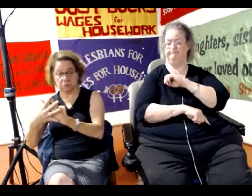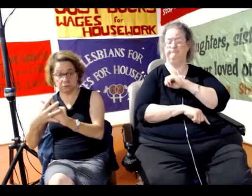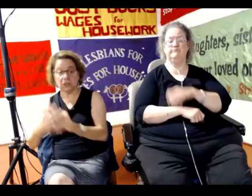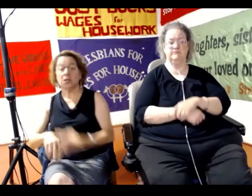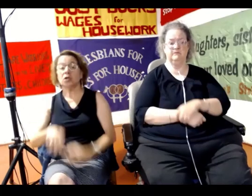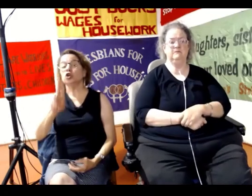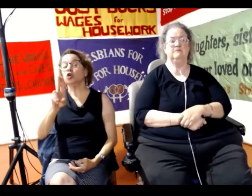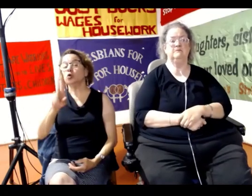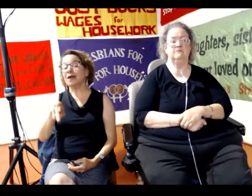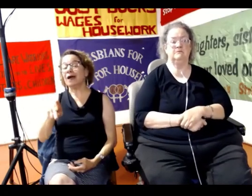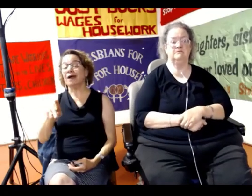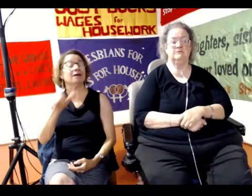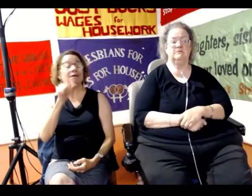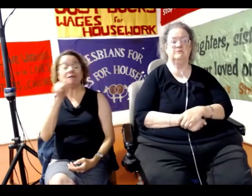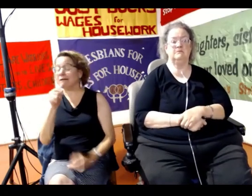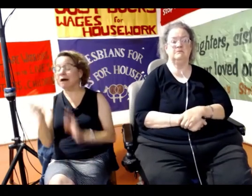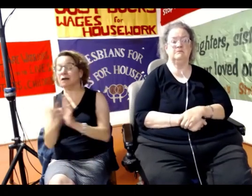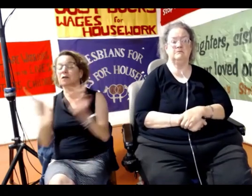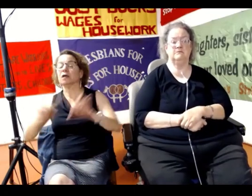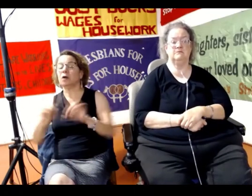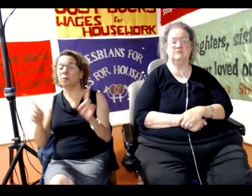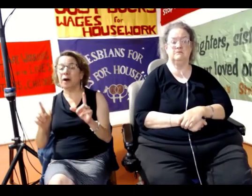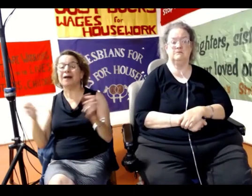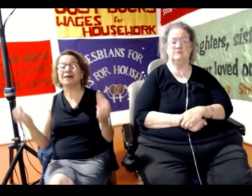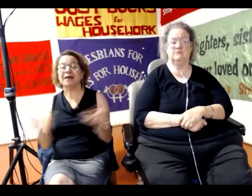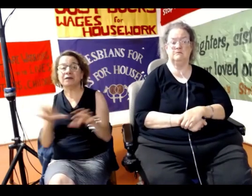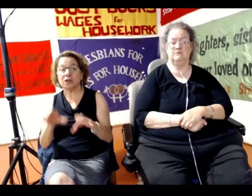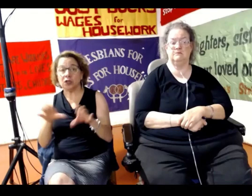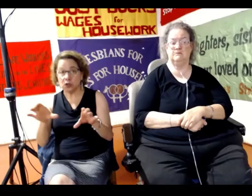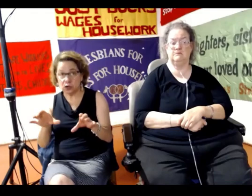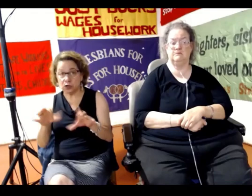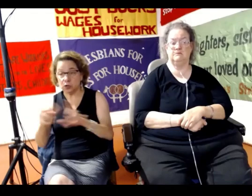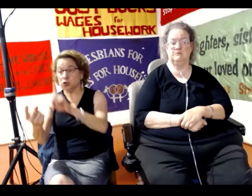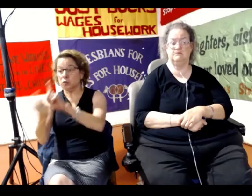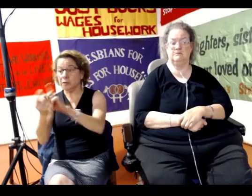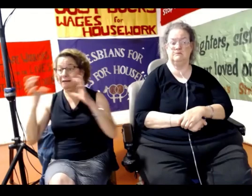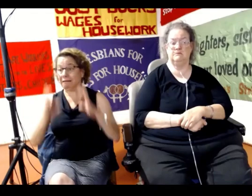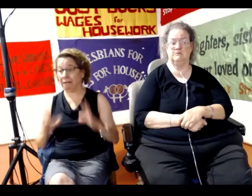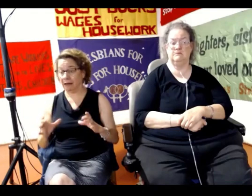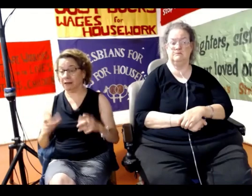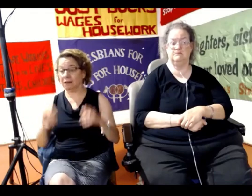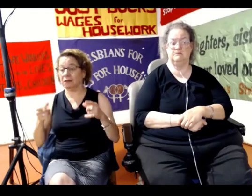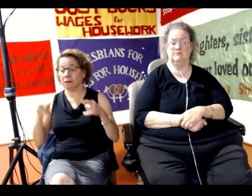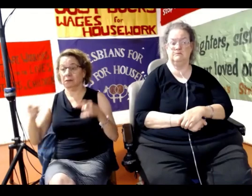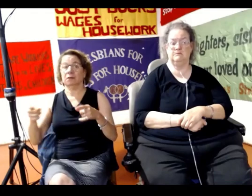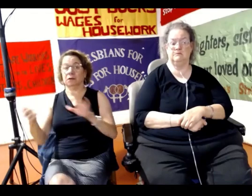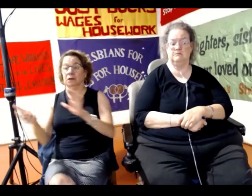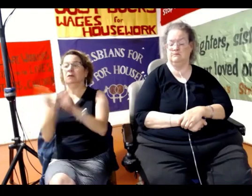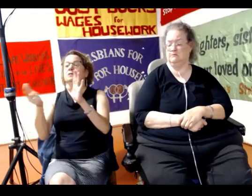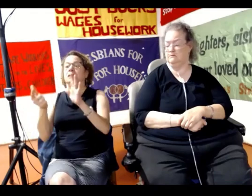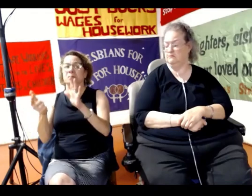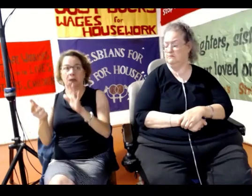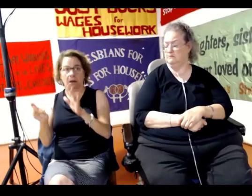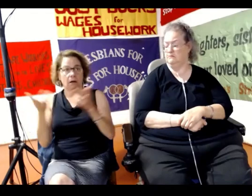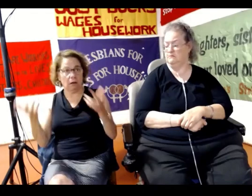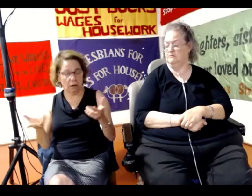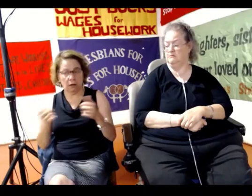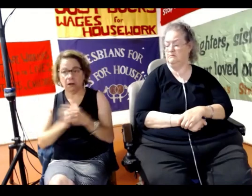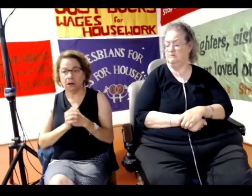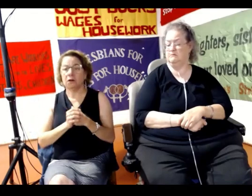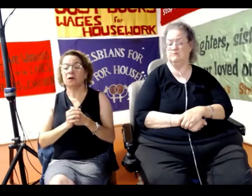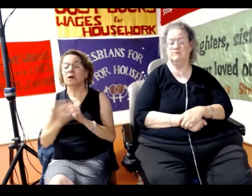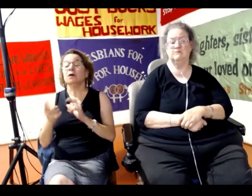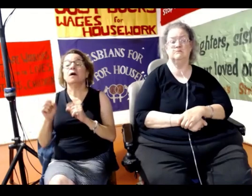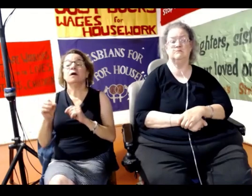illegal, but everything you do in order to meet a client is made, is criminalized. So